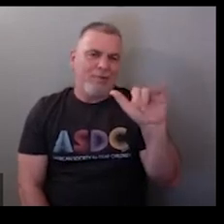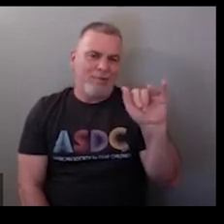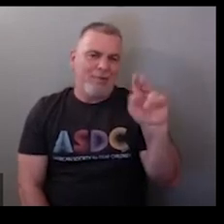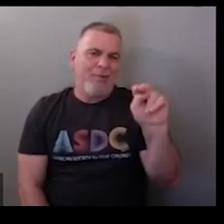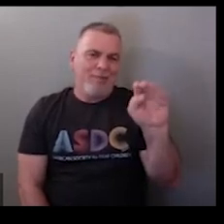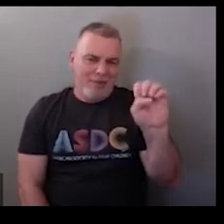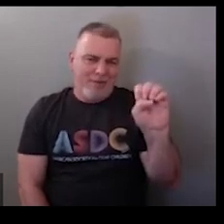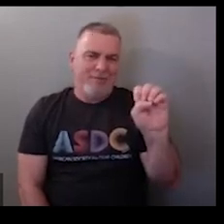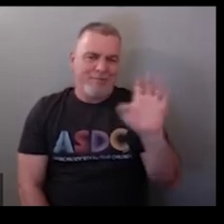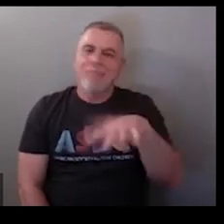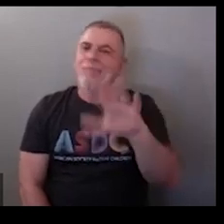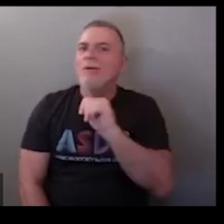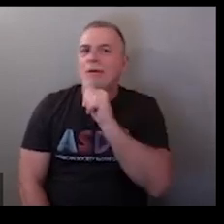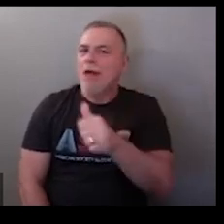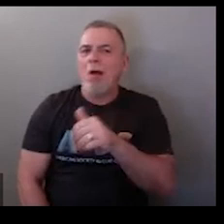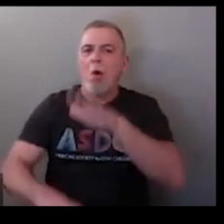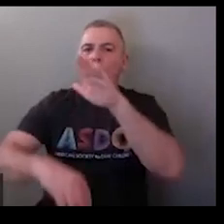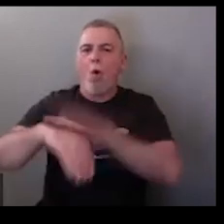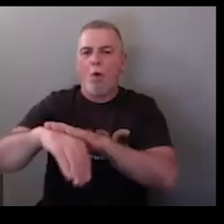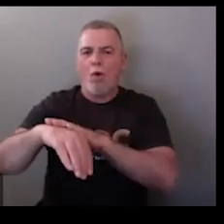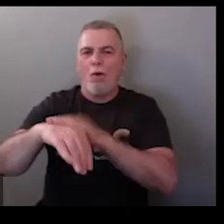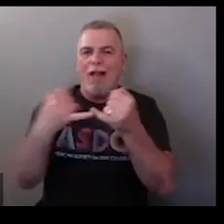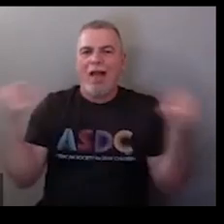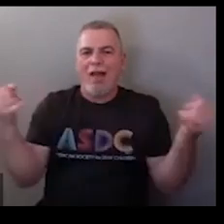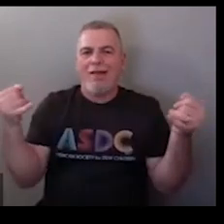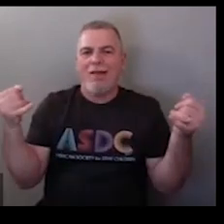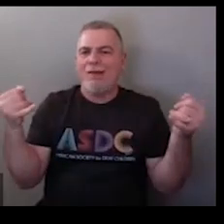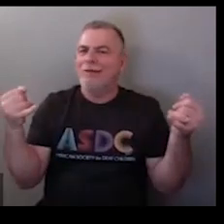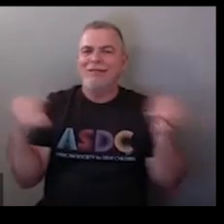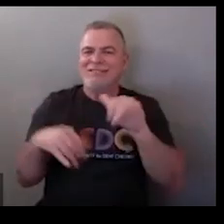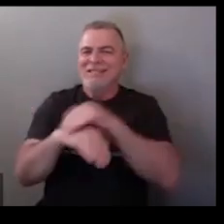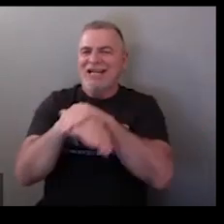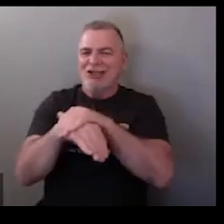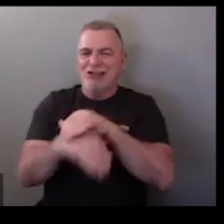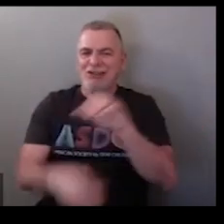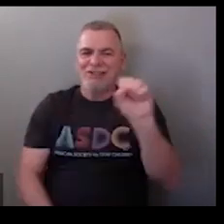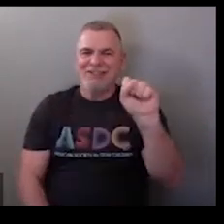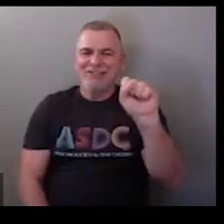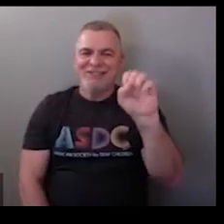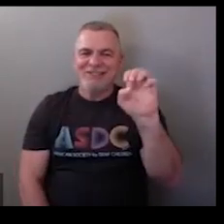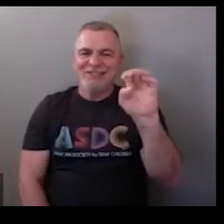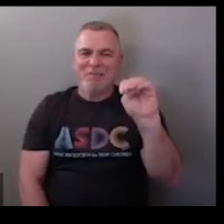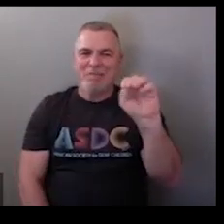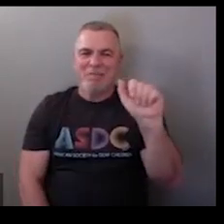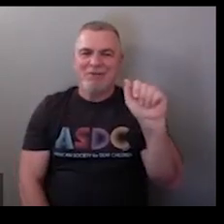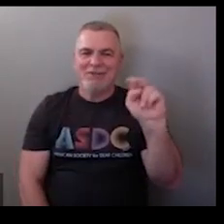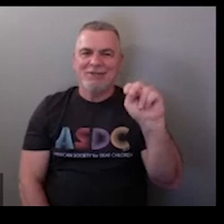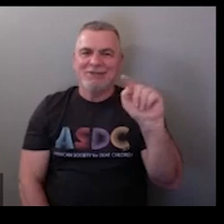it's more of a preference thing don't sign on a line because